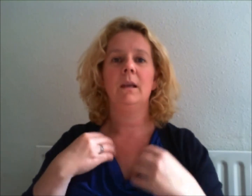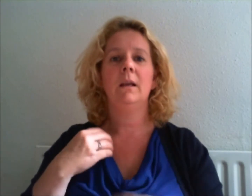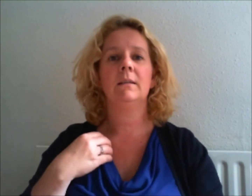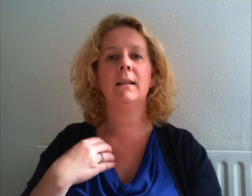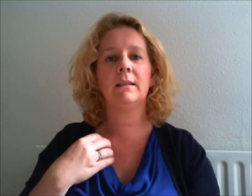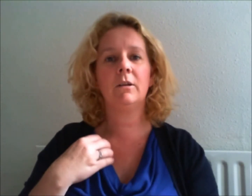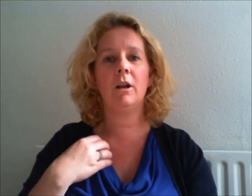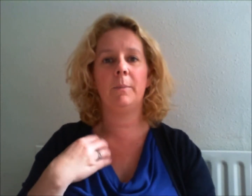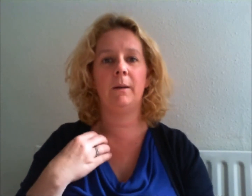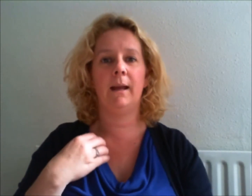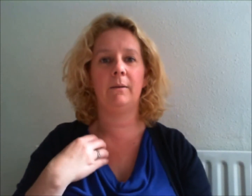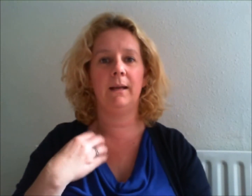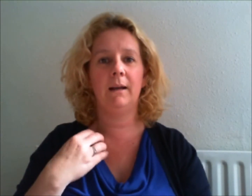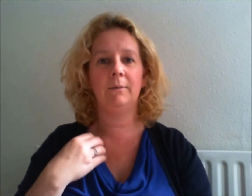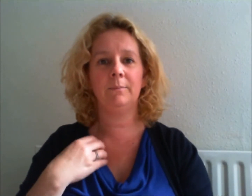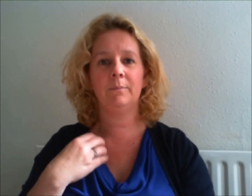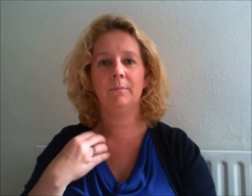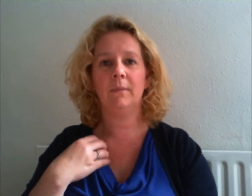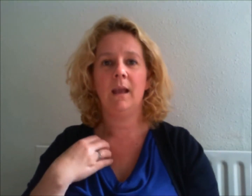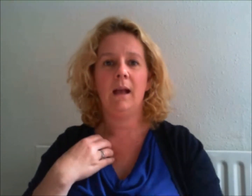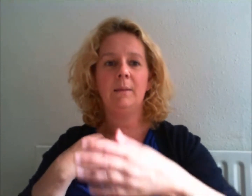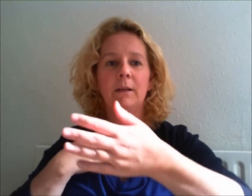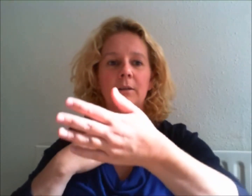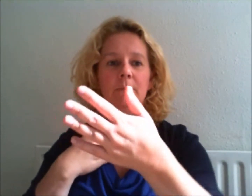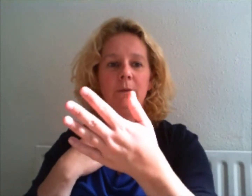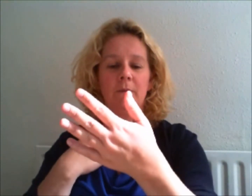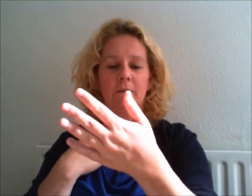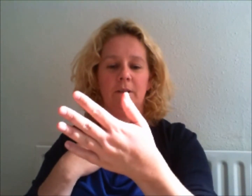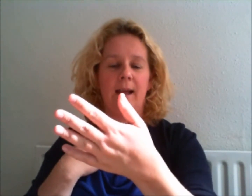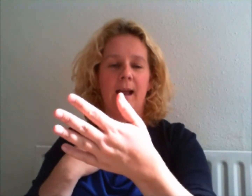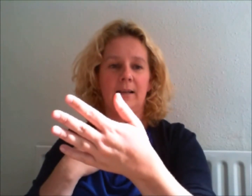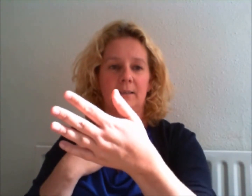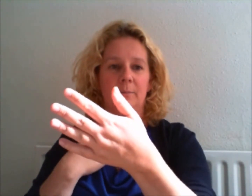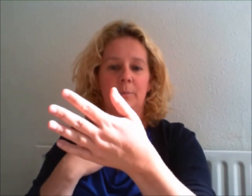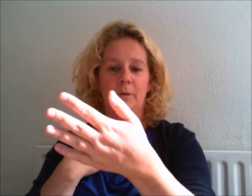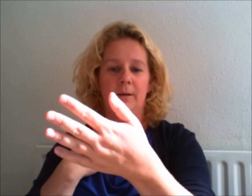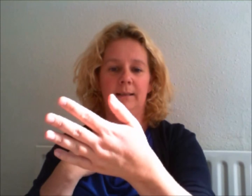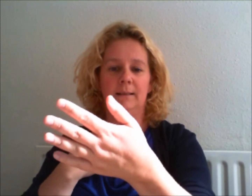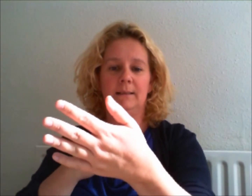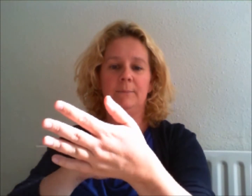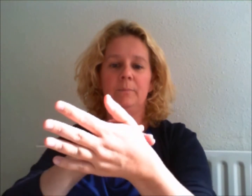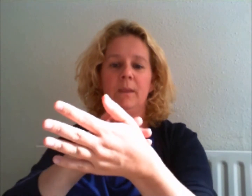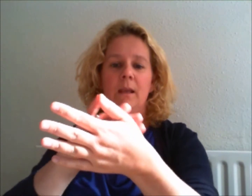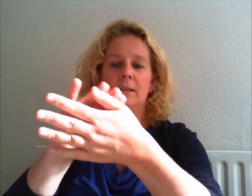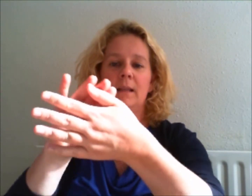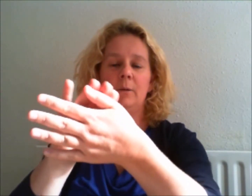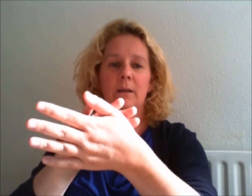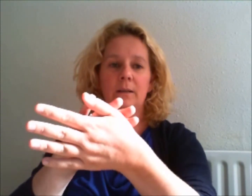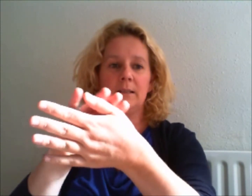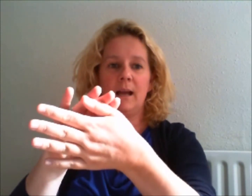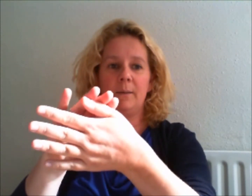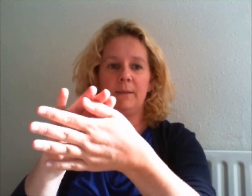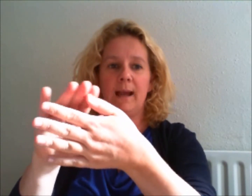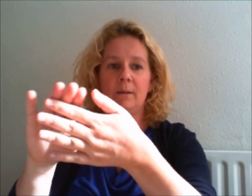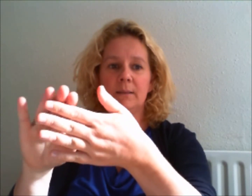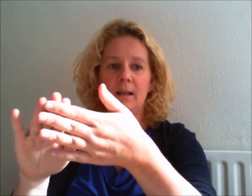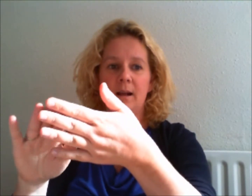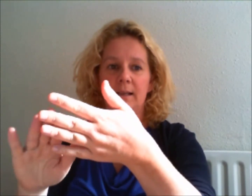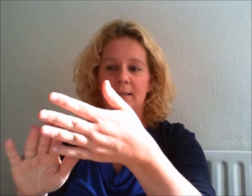So that's the collarbone area. And then we're going to move on to the hand points. So we're going to tap the outsides